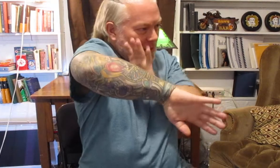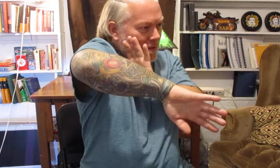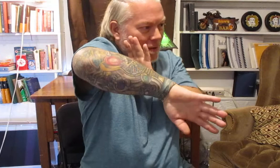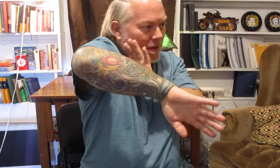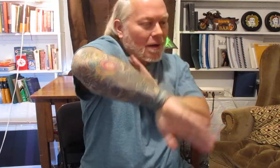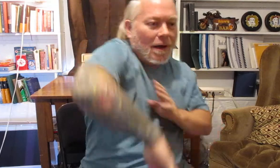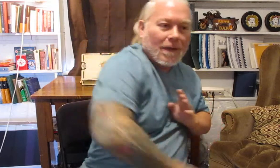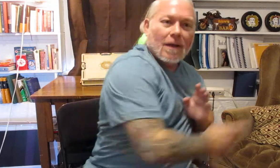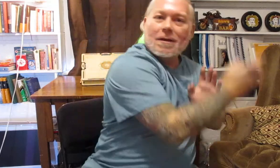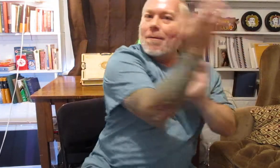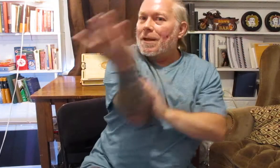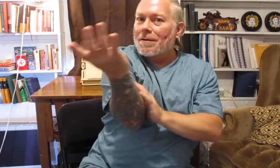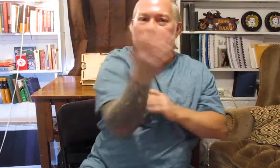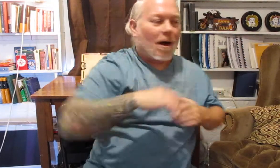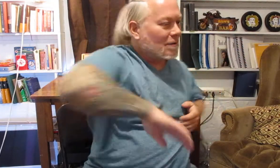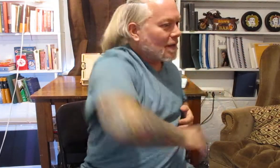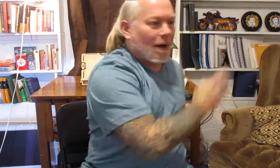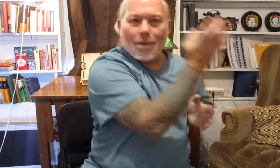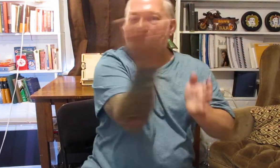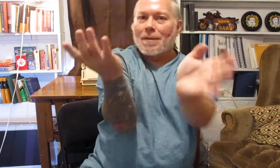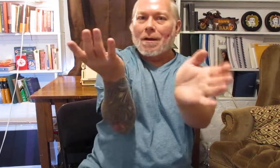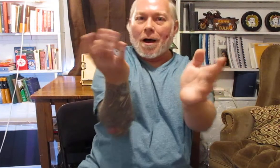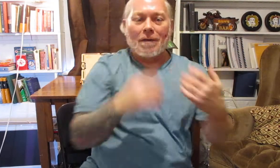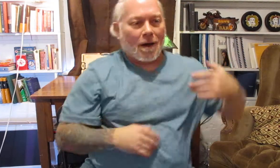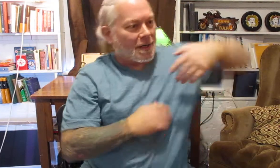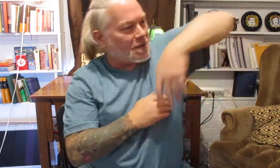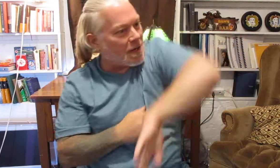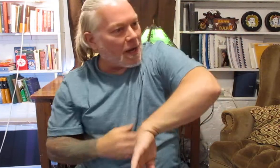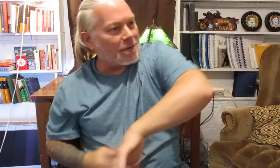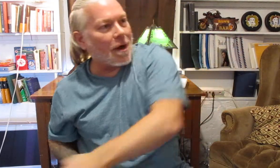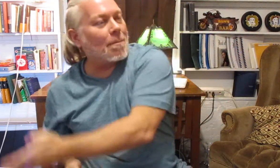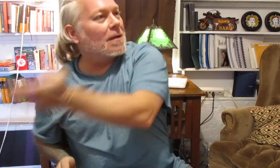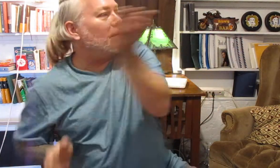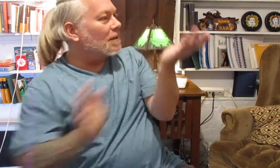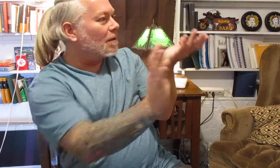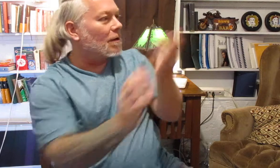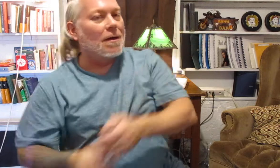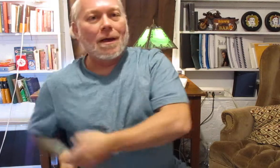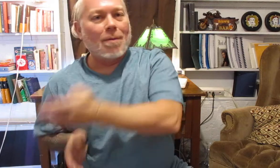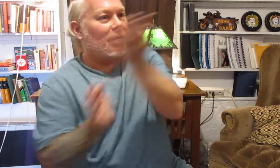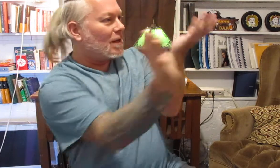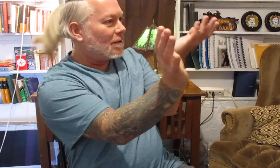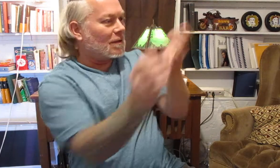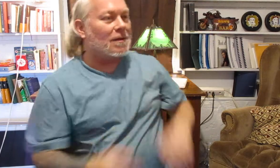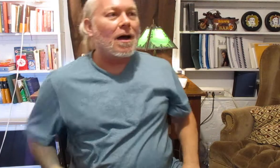center and then coming the Tan Sao on on each side dropping in the center and pivoting to the side